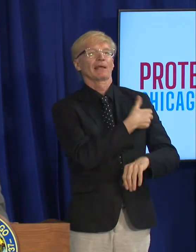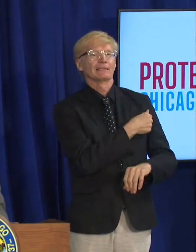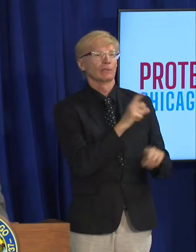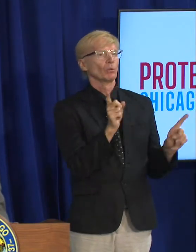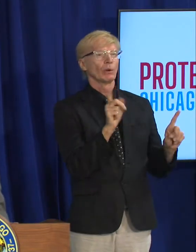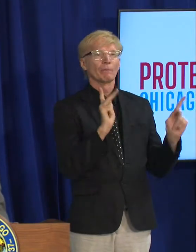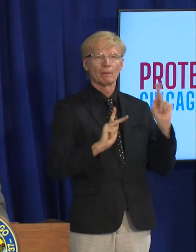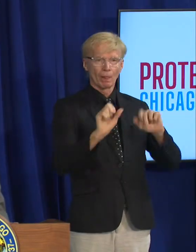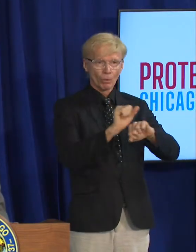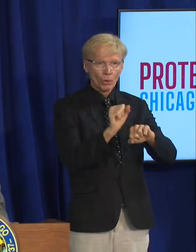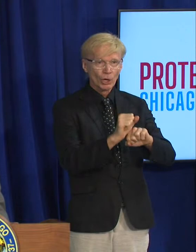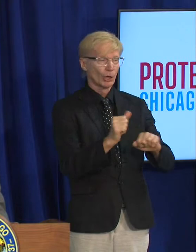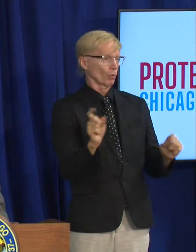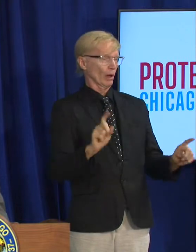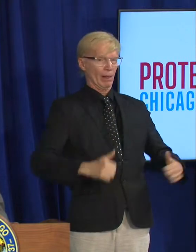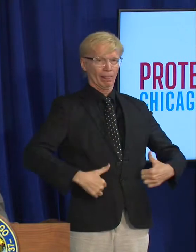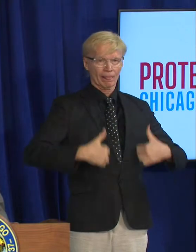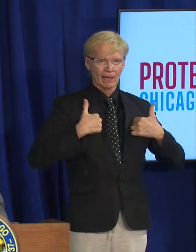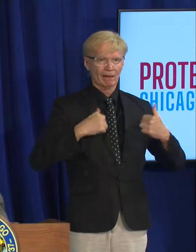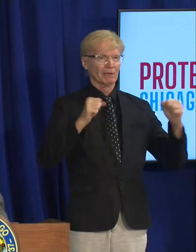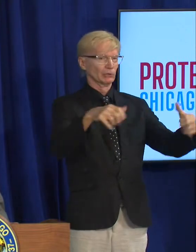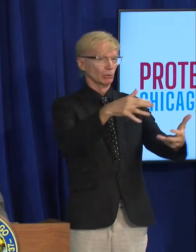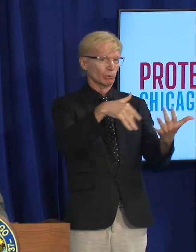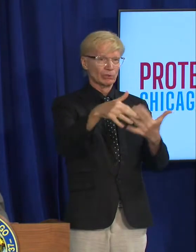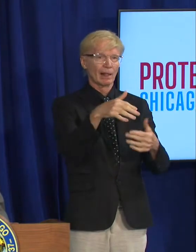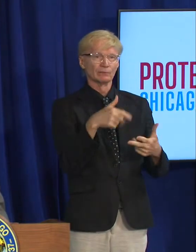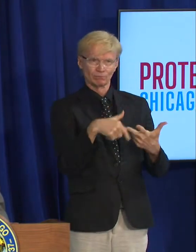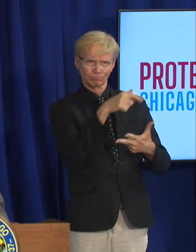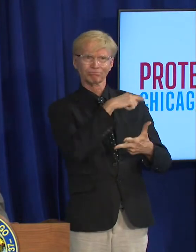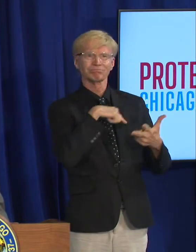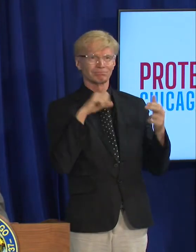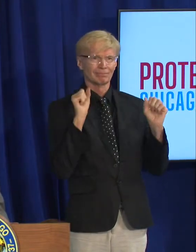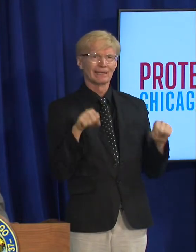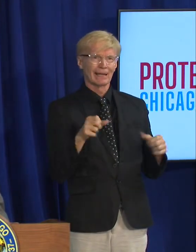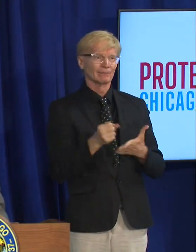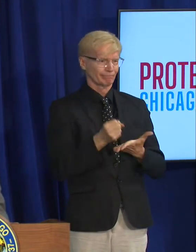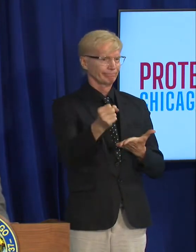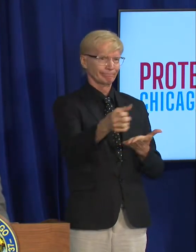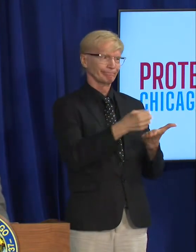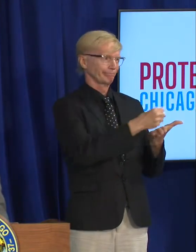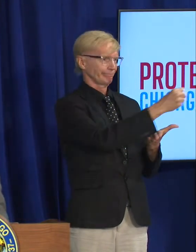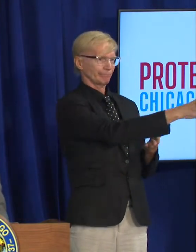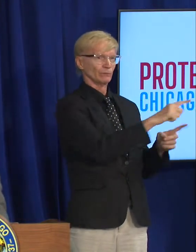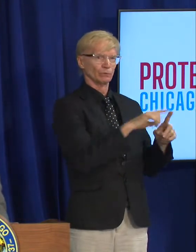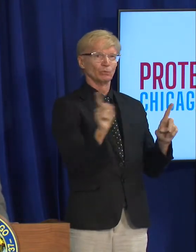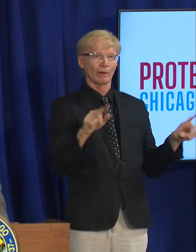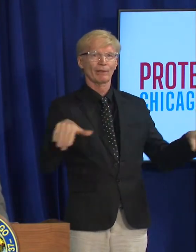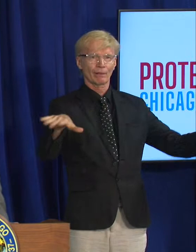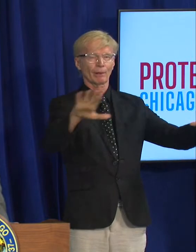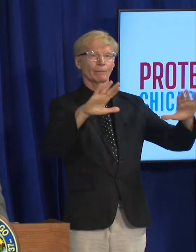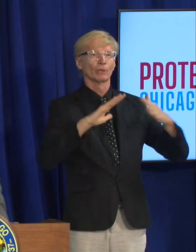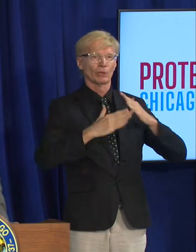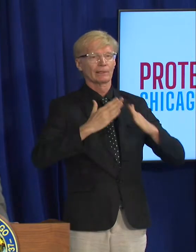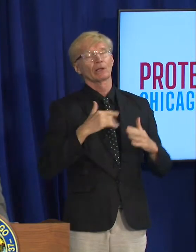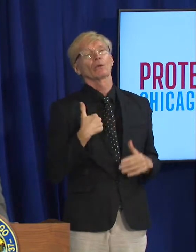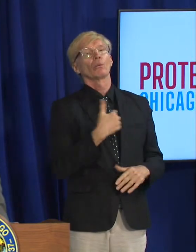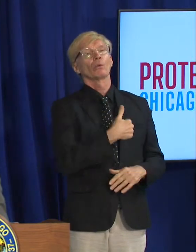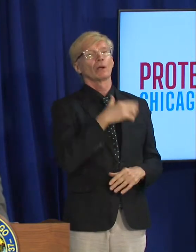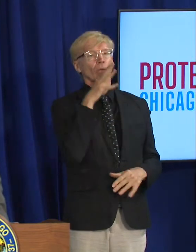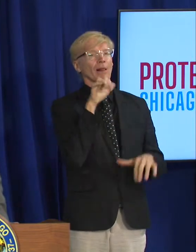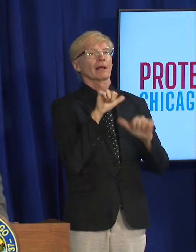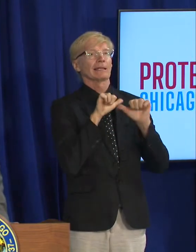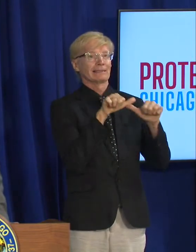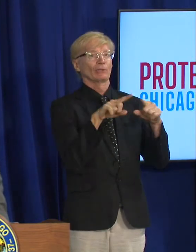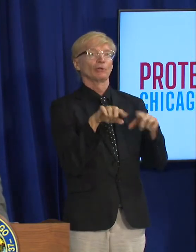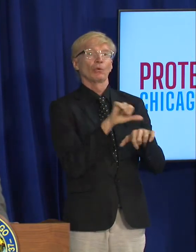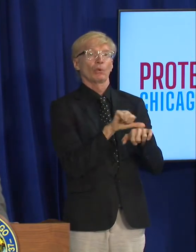work live and socialize taking prevention to the community we will continue to work together